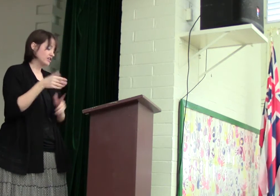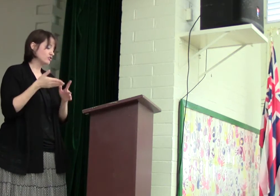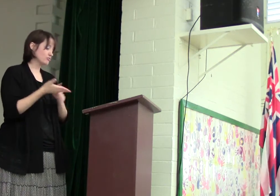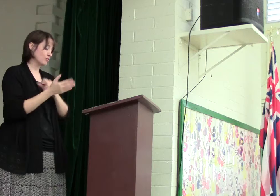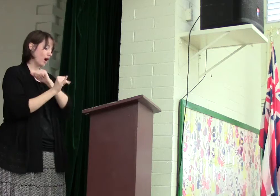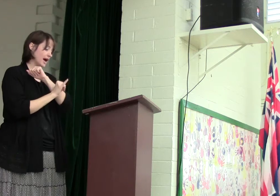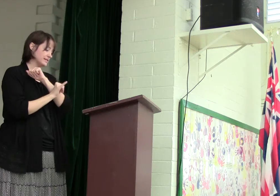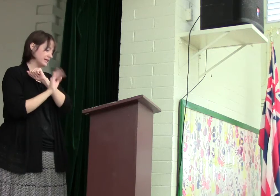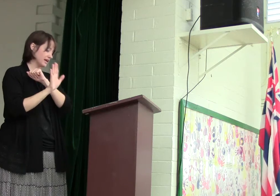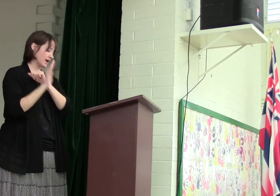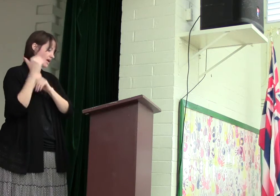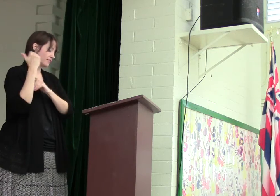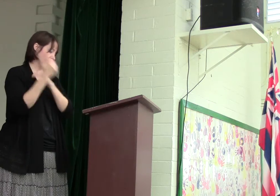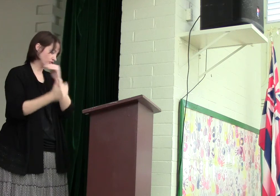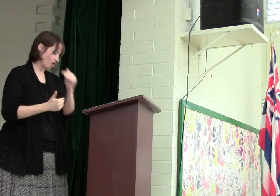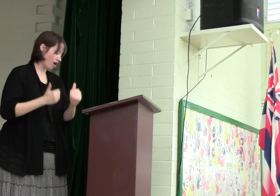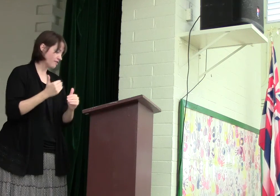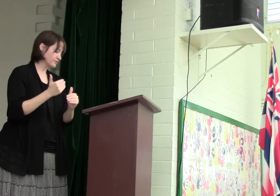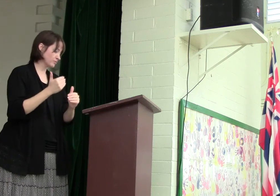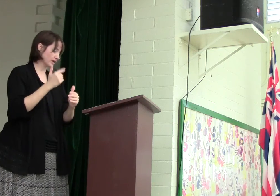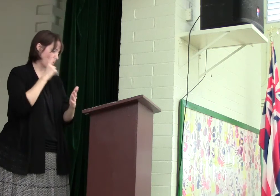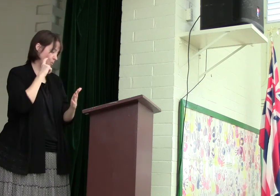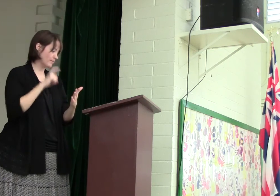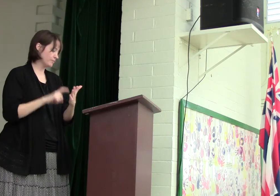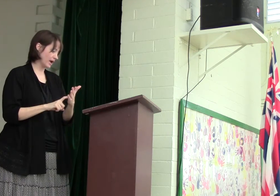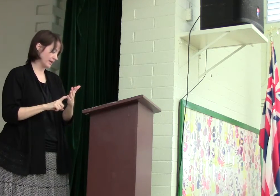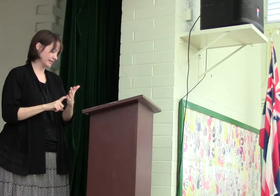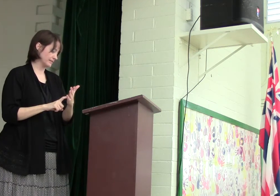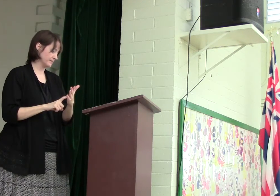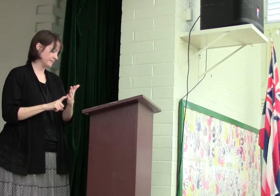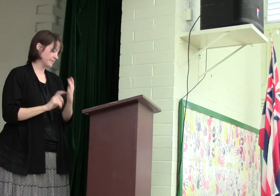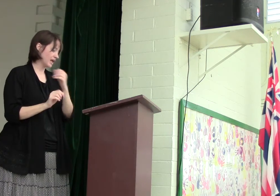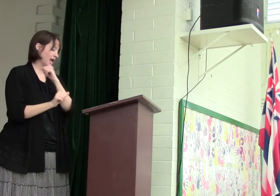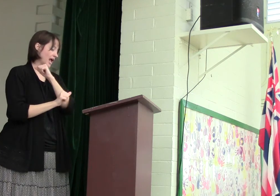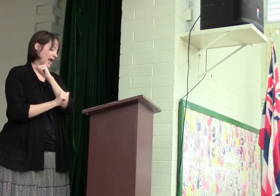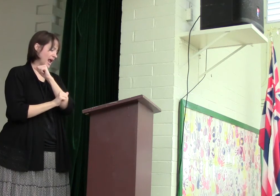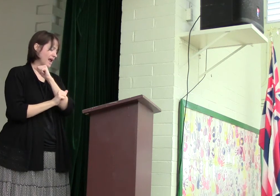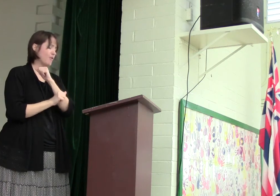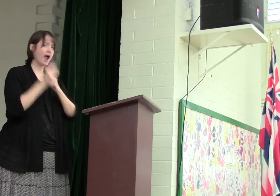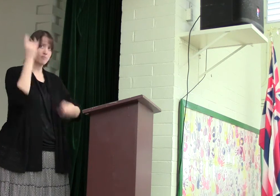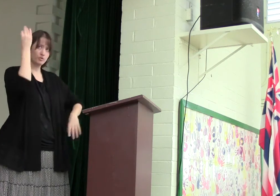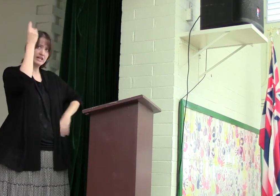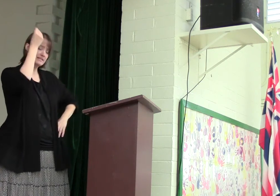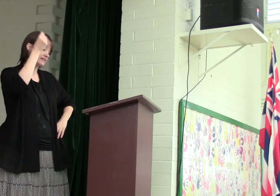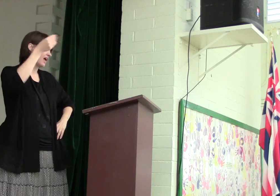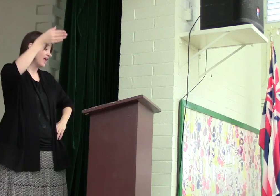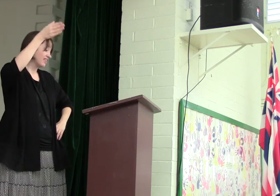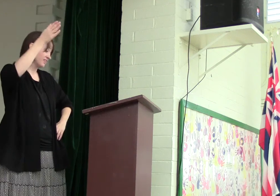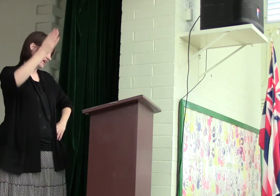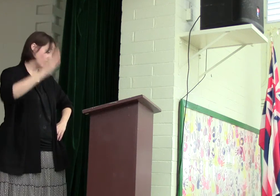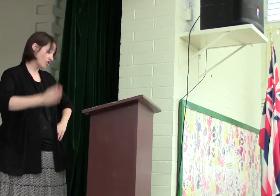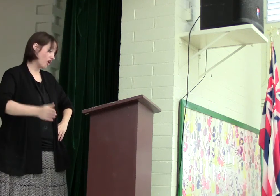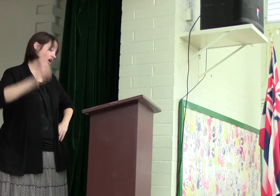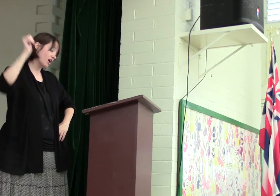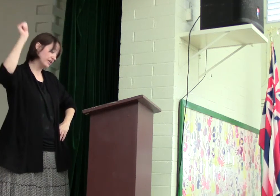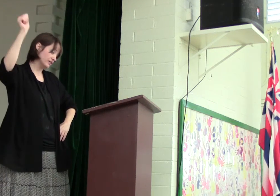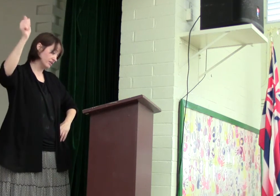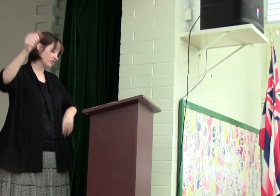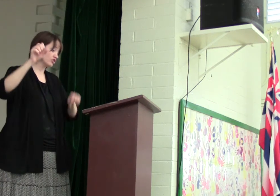is through Isaac that your offspring will be reckoned. Abraham reads it that God could